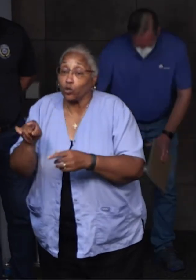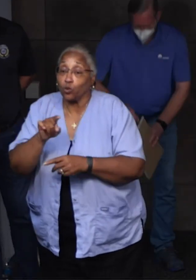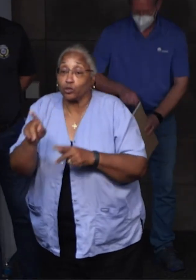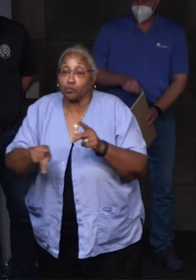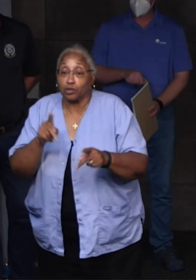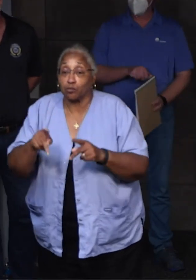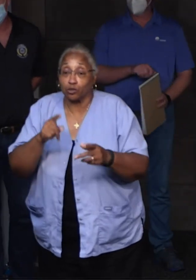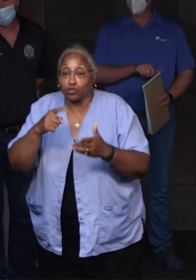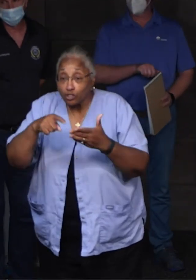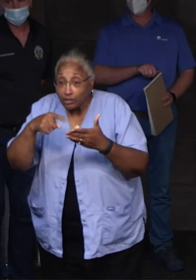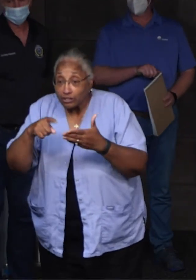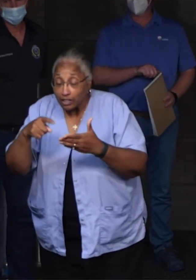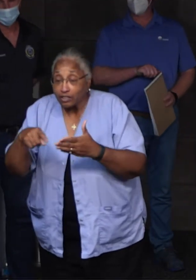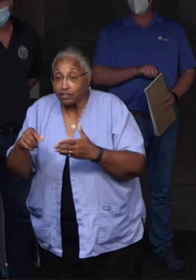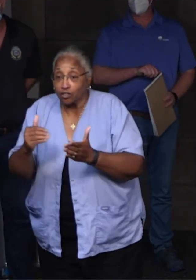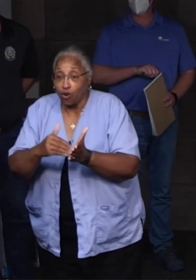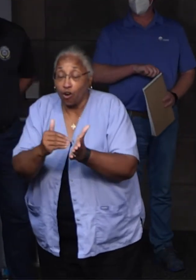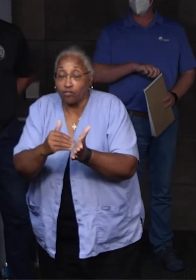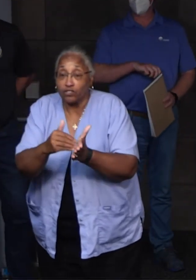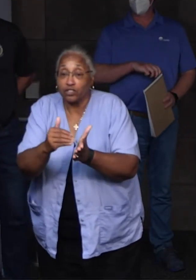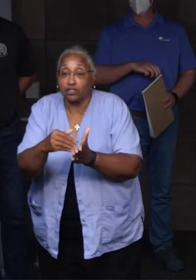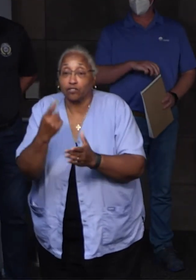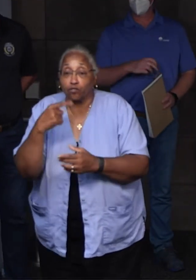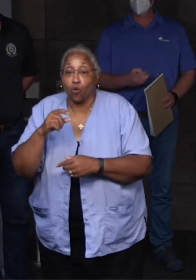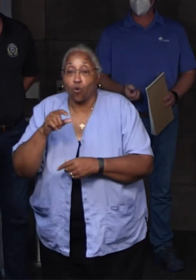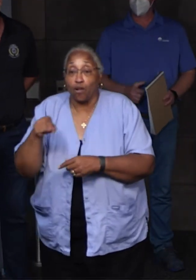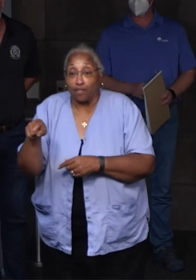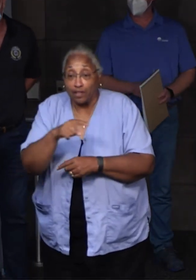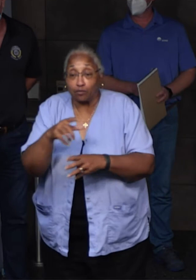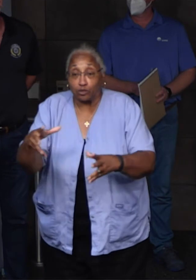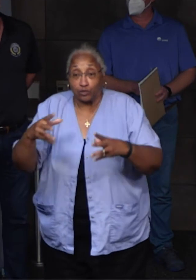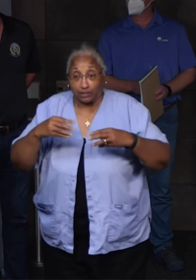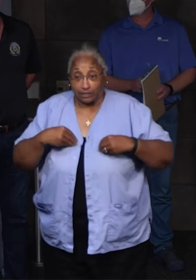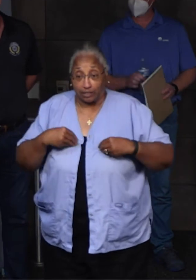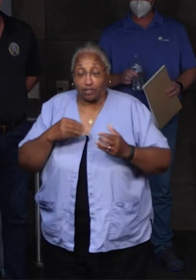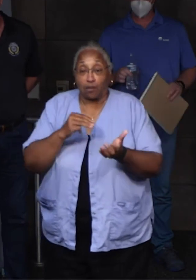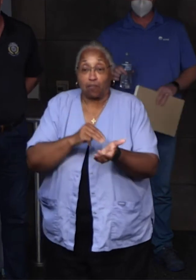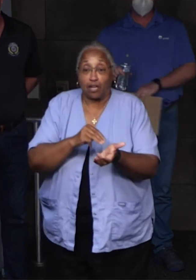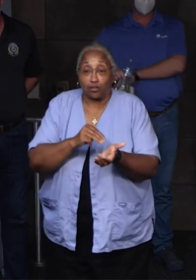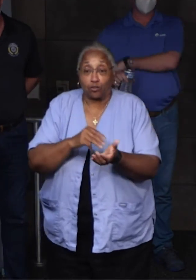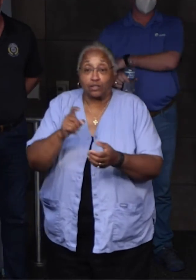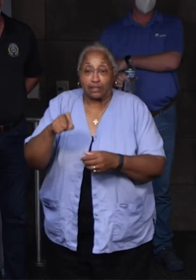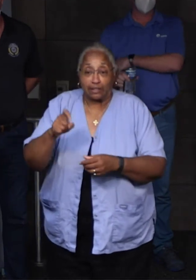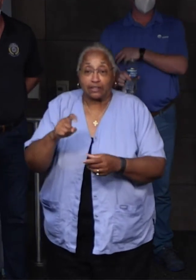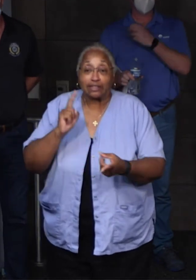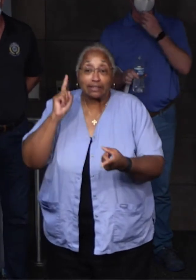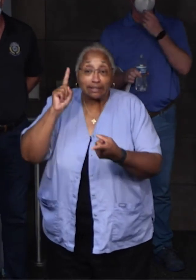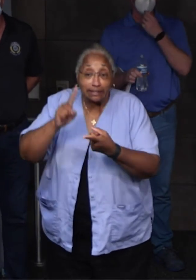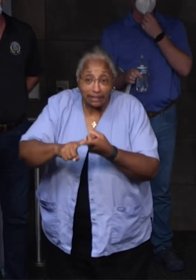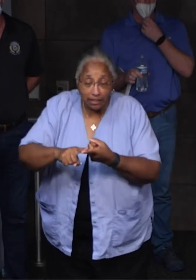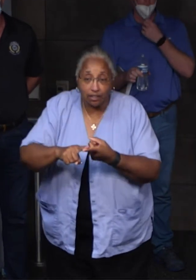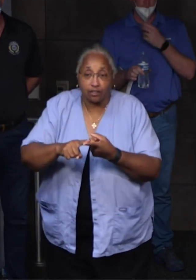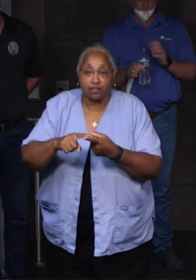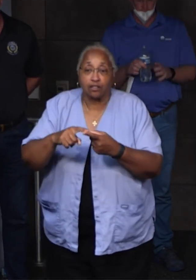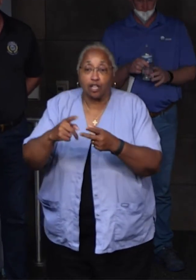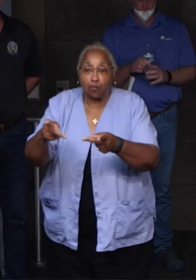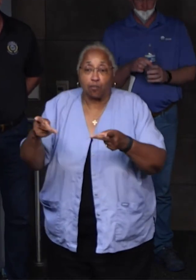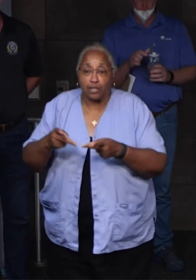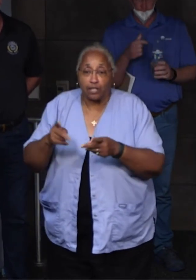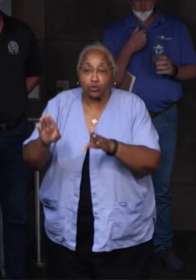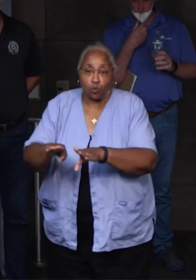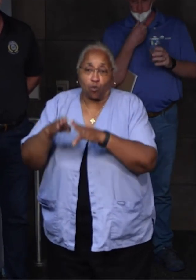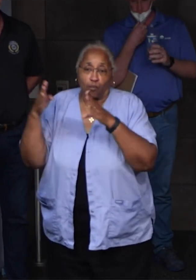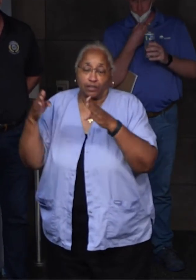and to get them the medical care they need here locally until something opens up. We have been working